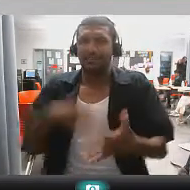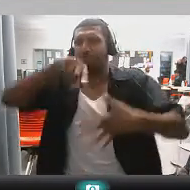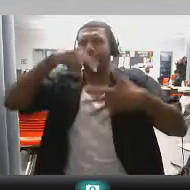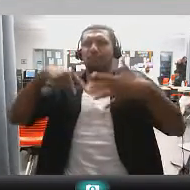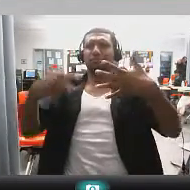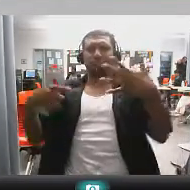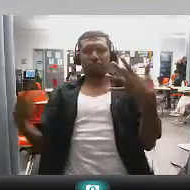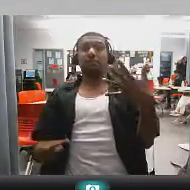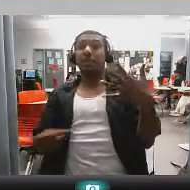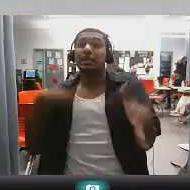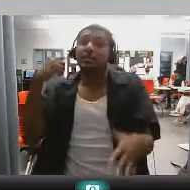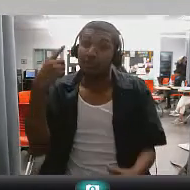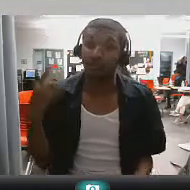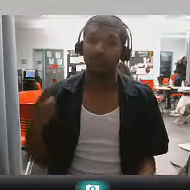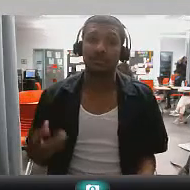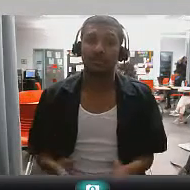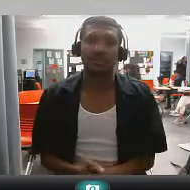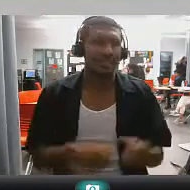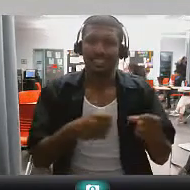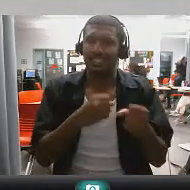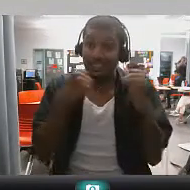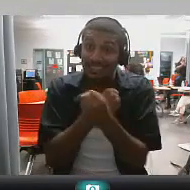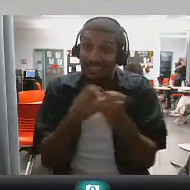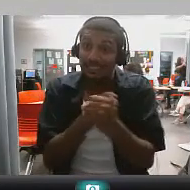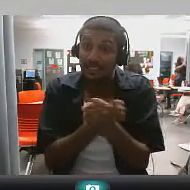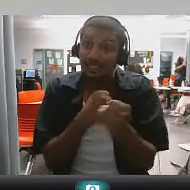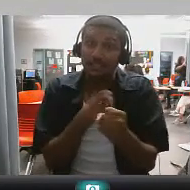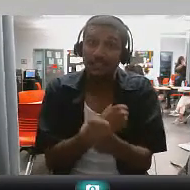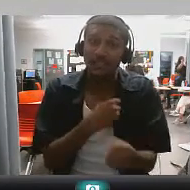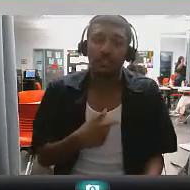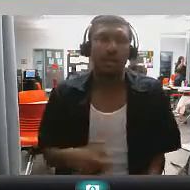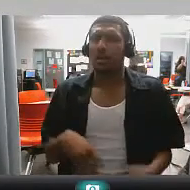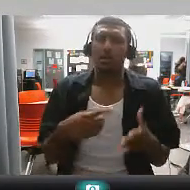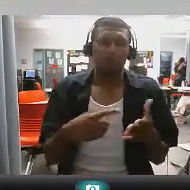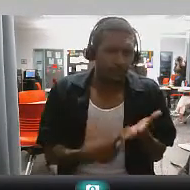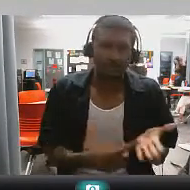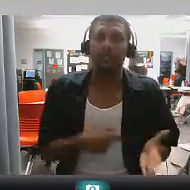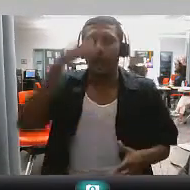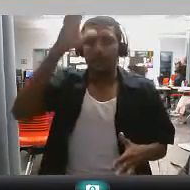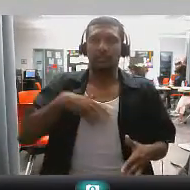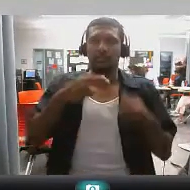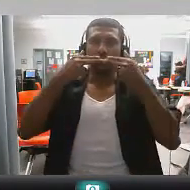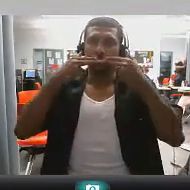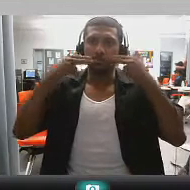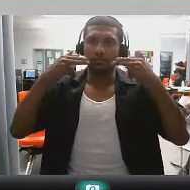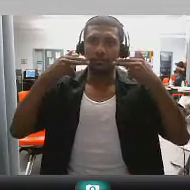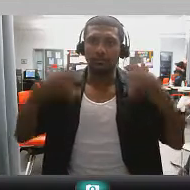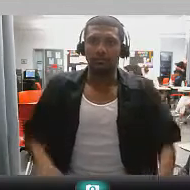craziest thing I've seen in my life. It's all about statistics. Have you seen sports in America? Non-stop guys just come out there. There's no time for smiles or anything. Just come up